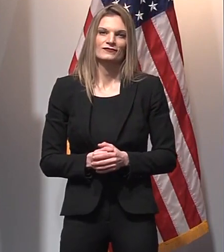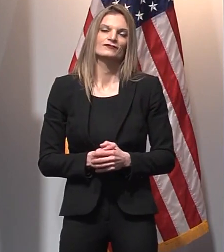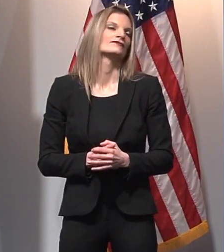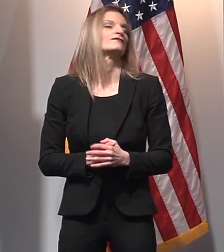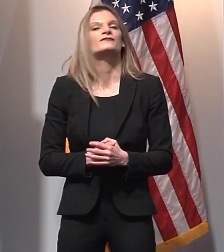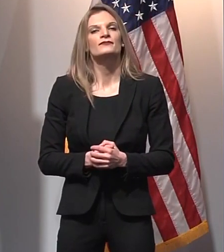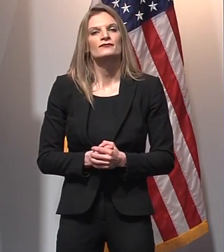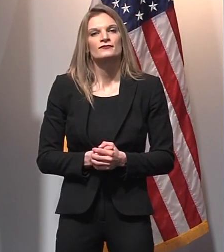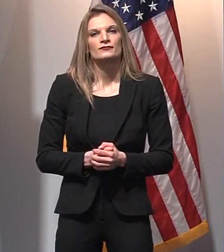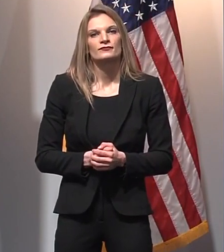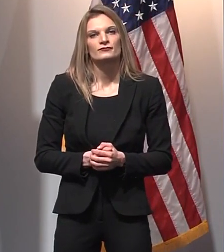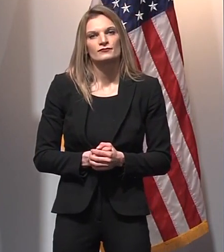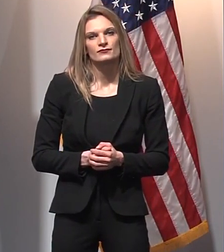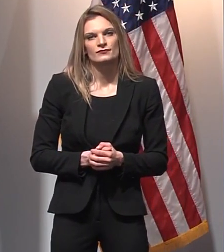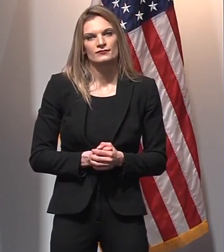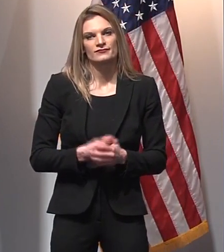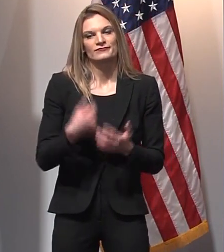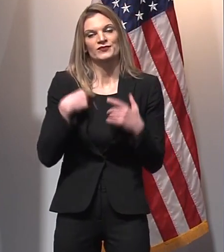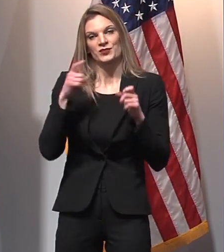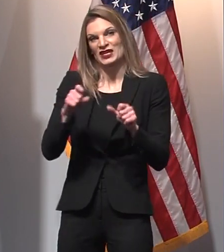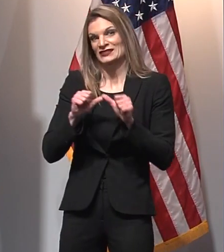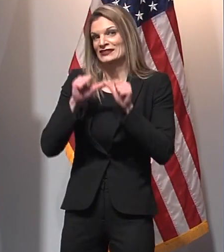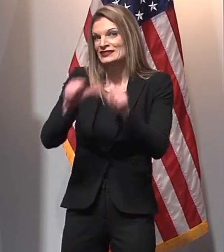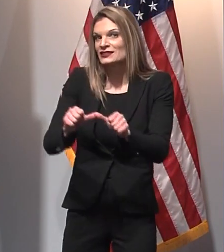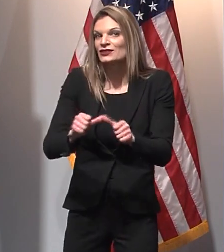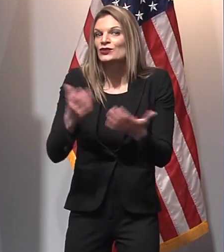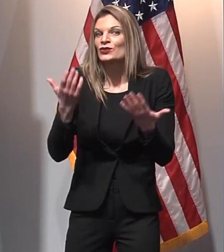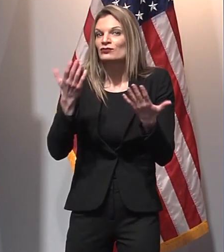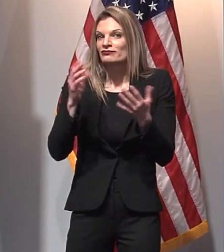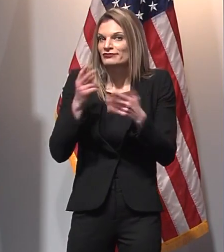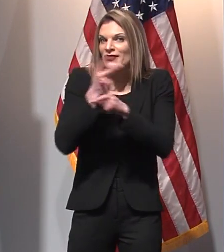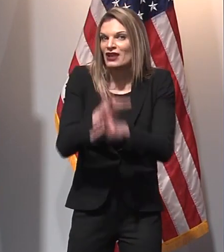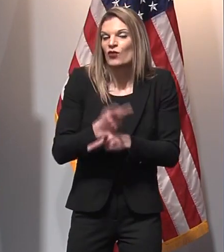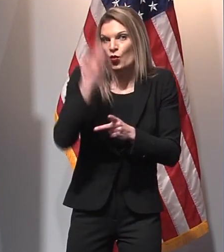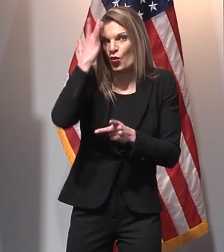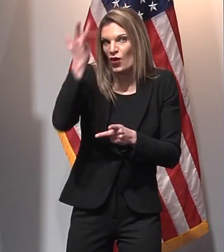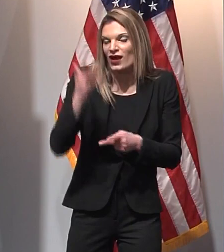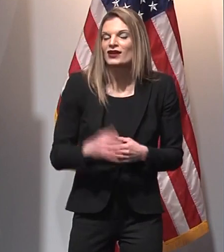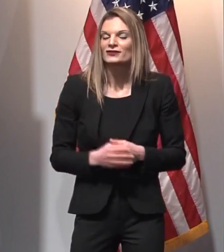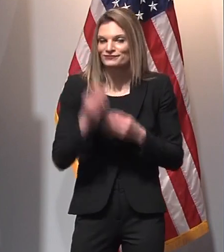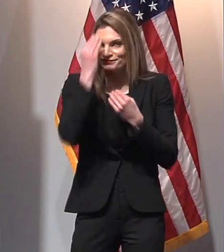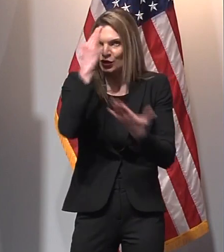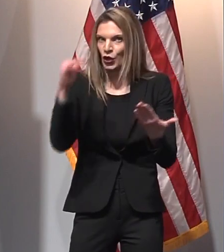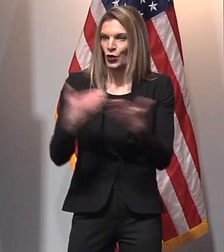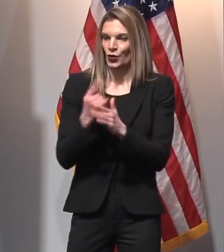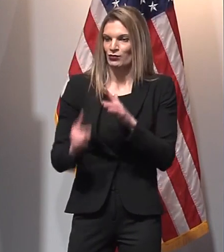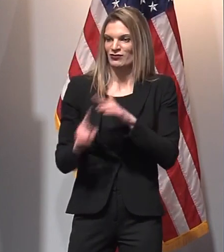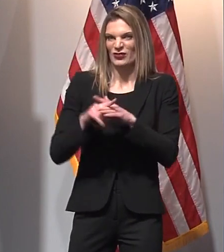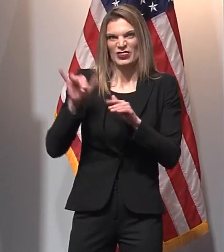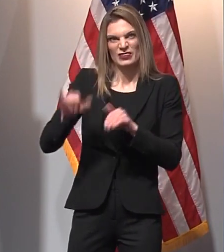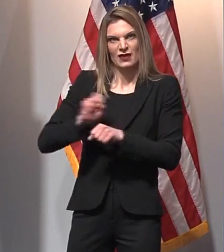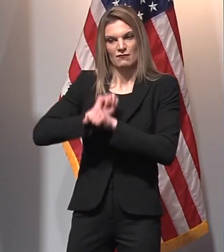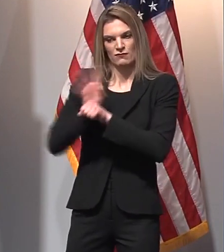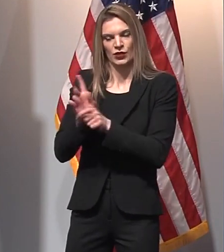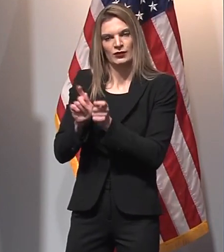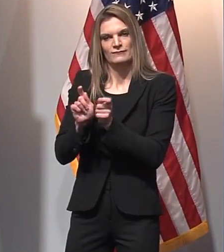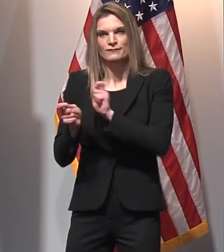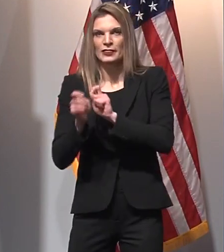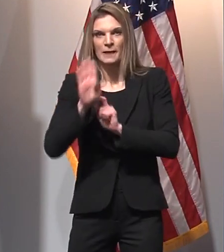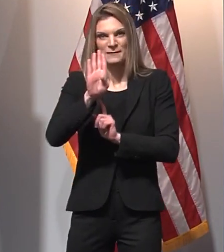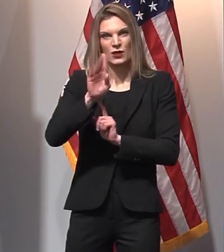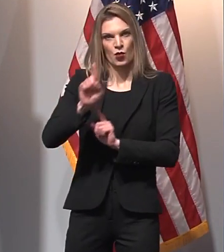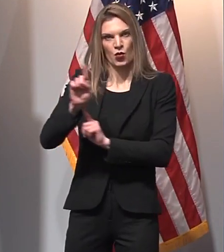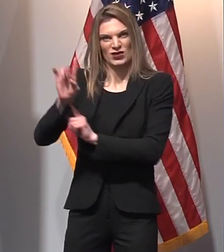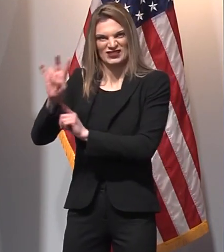important that we continue to be careful because we have a new variant that has been identified in Michigan. This variant that I've spoken about before, B